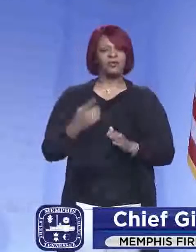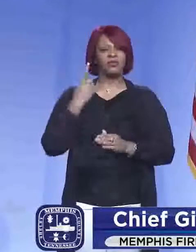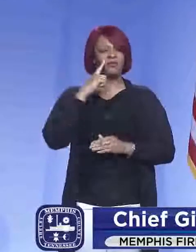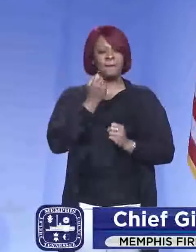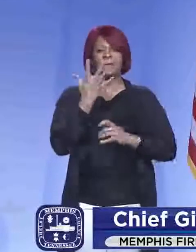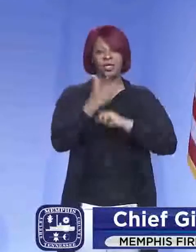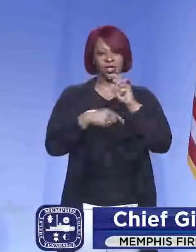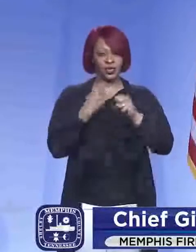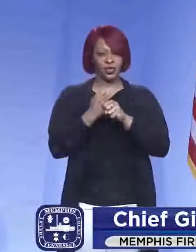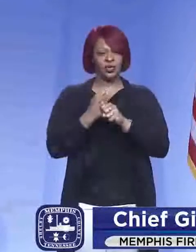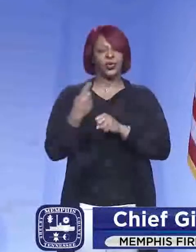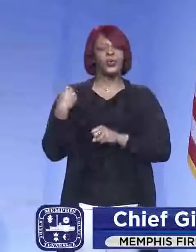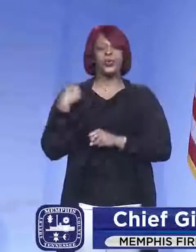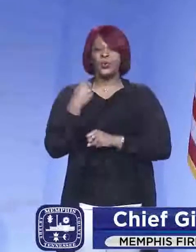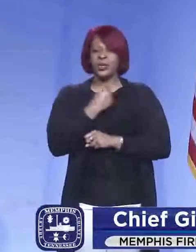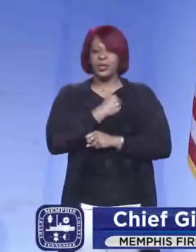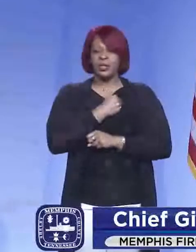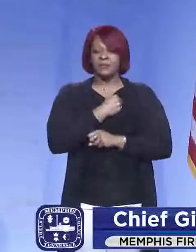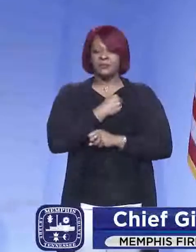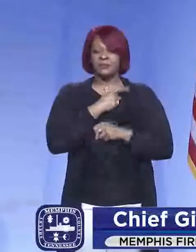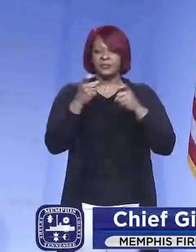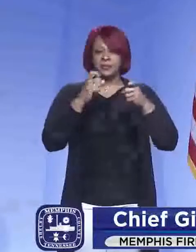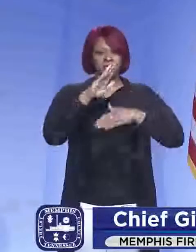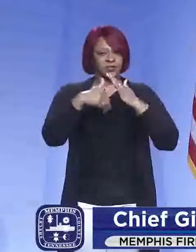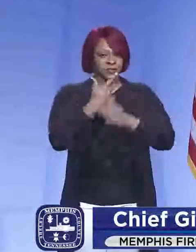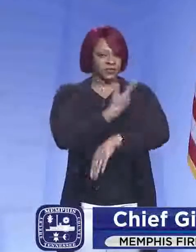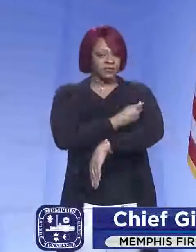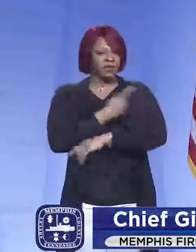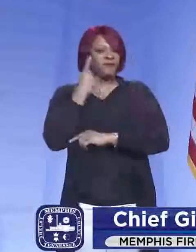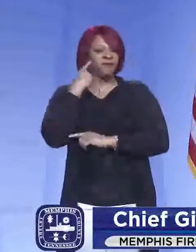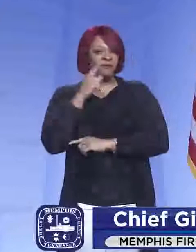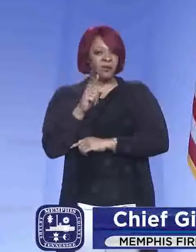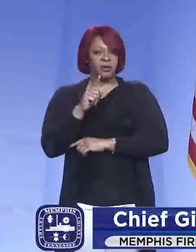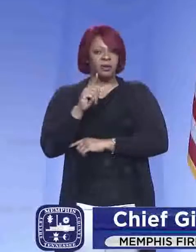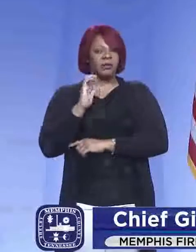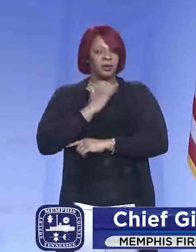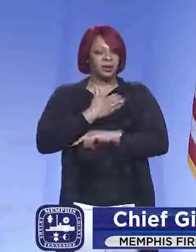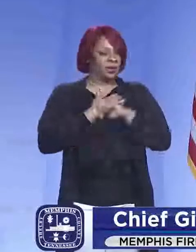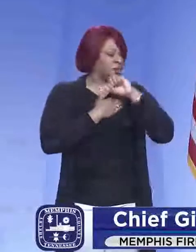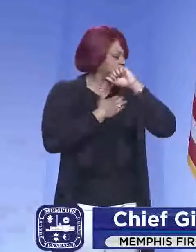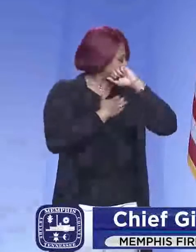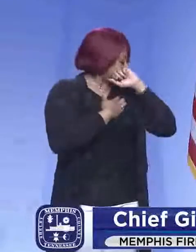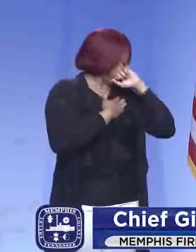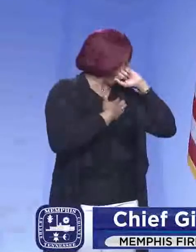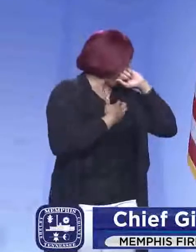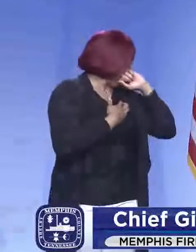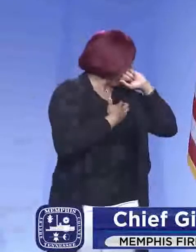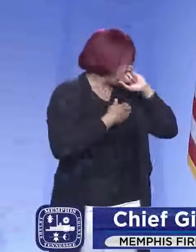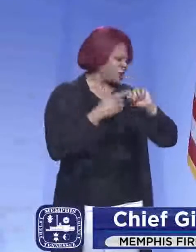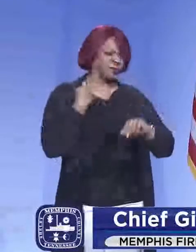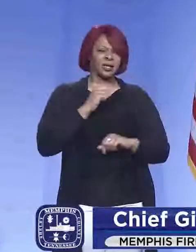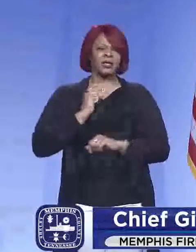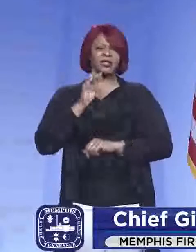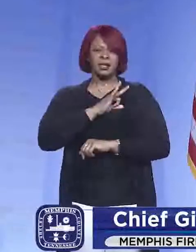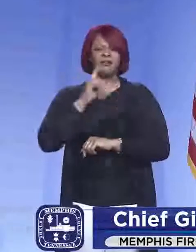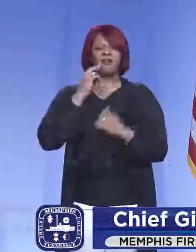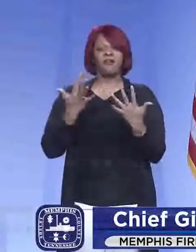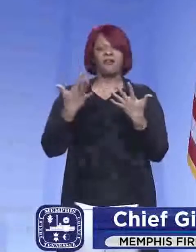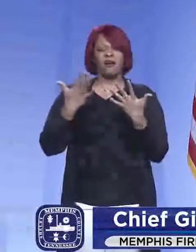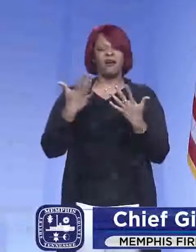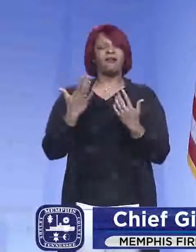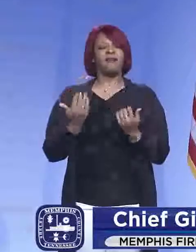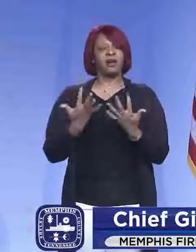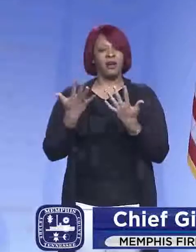number of years. Normally we, uh, handle all the vaccination for our, uh, our staff, our employees, our firefighters and